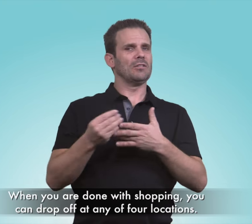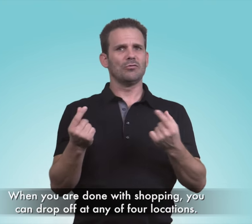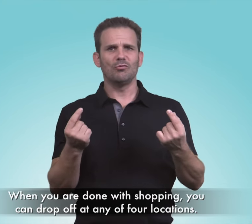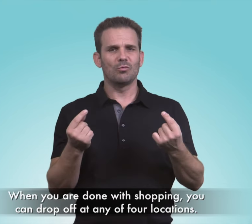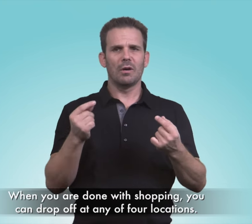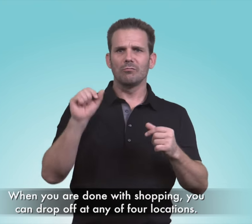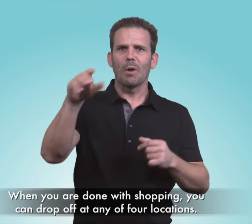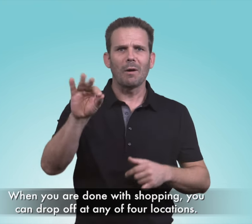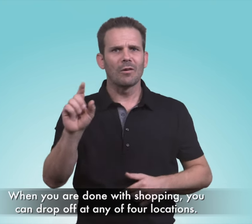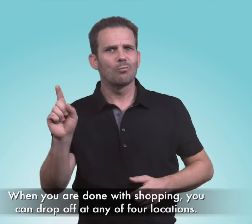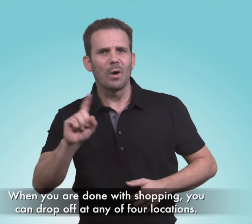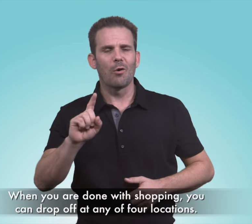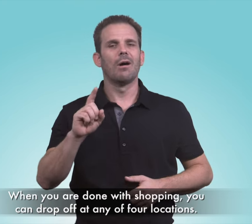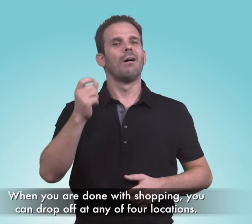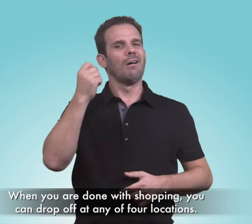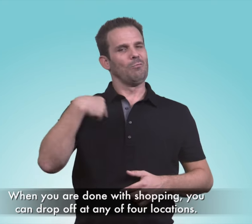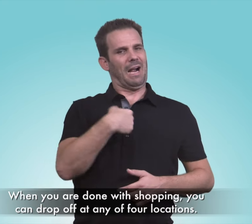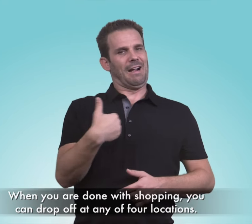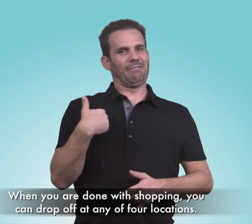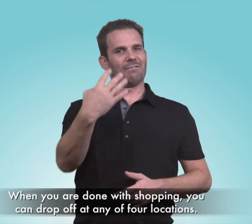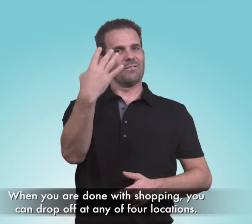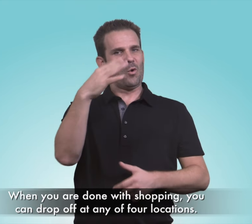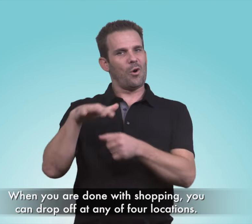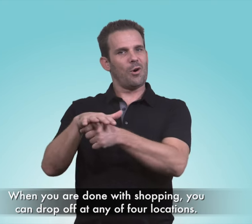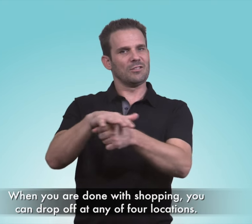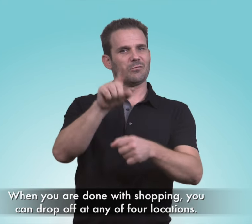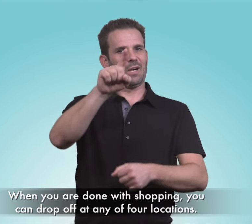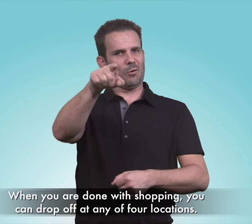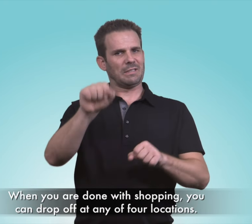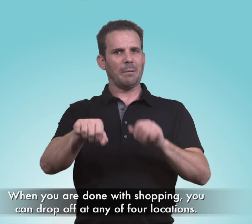Once you are done with shopping you can drop off those gifts at any of our four locations.